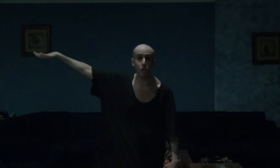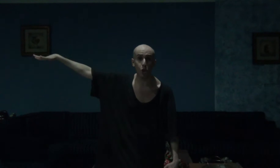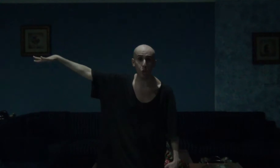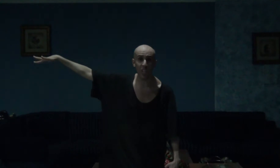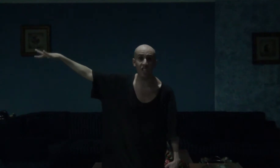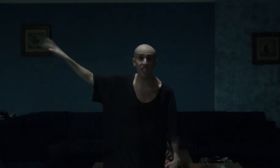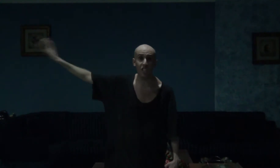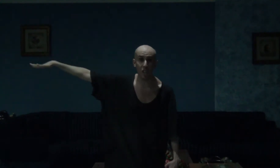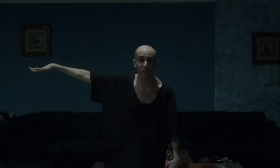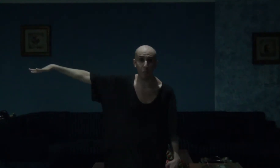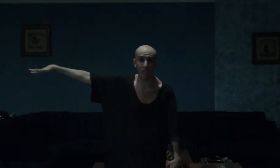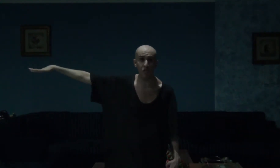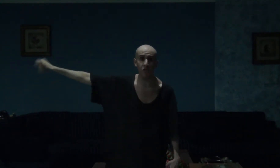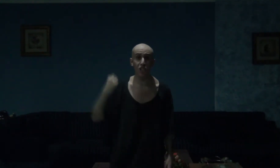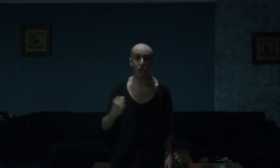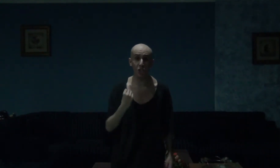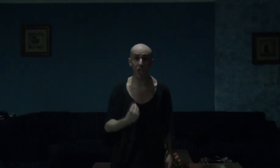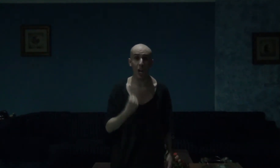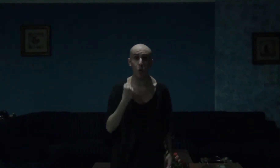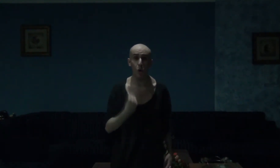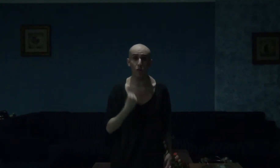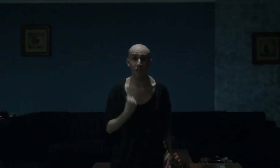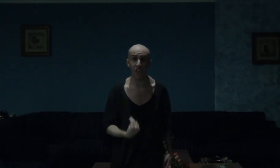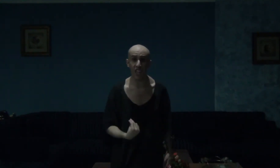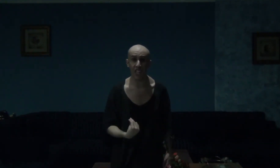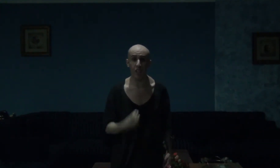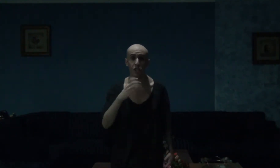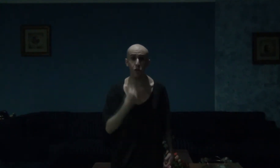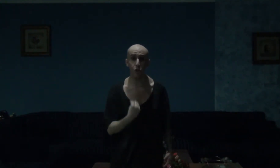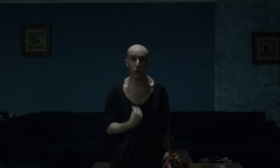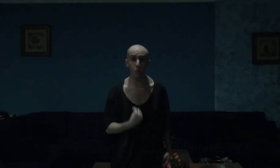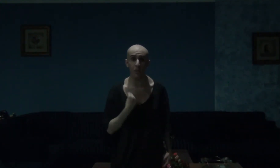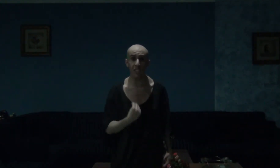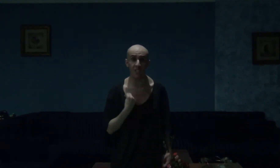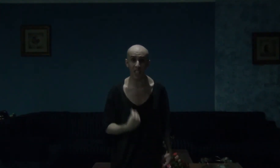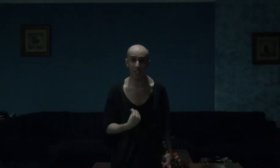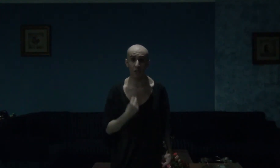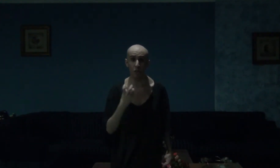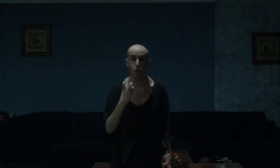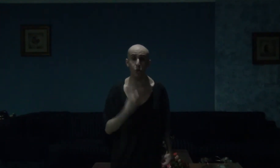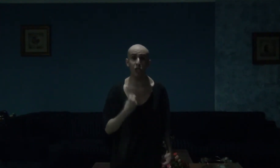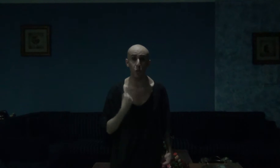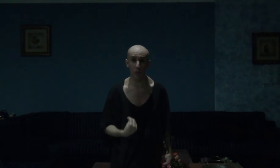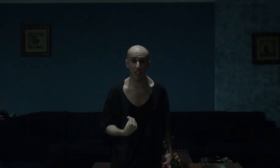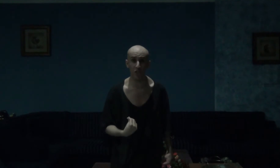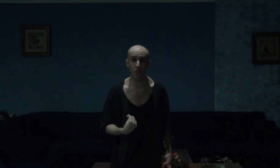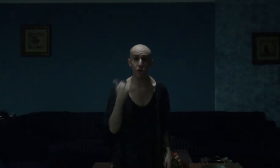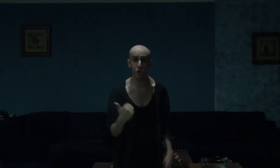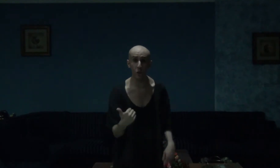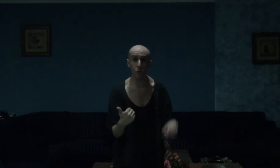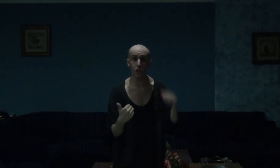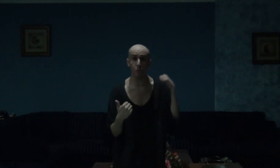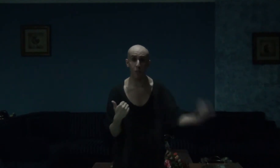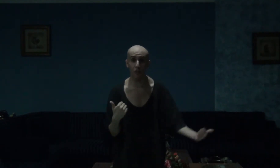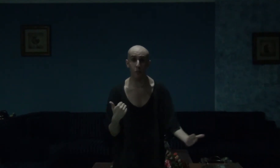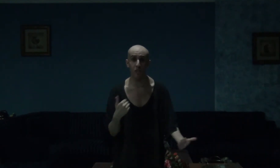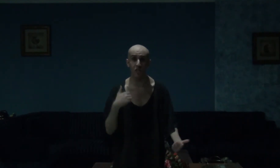Ukrainian government, and just how horrifying the Chernobyl disaster truly was. The story, performances,